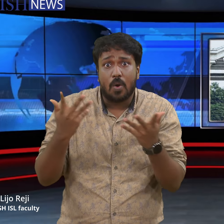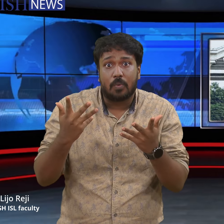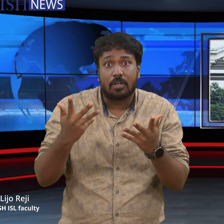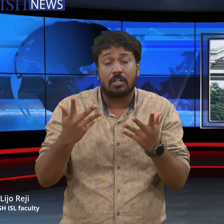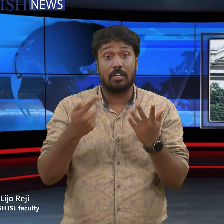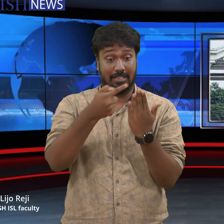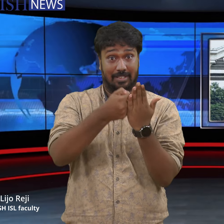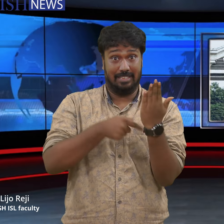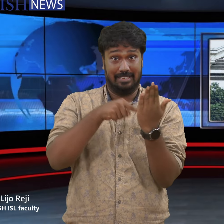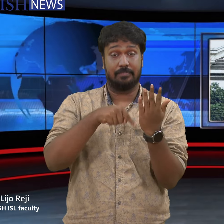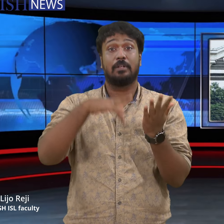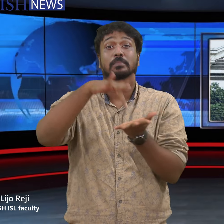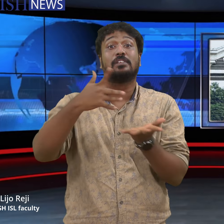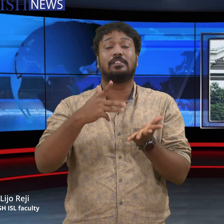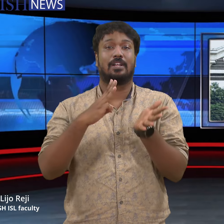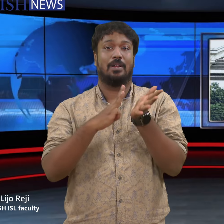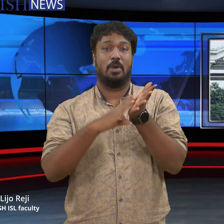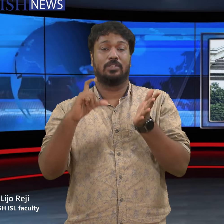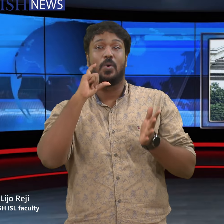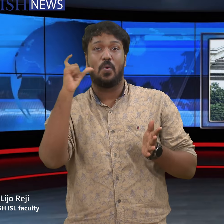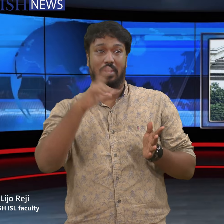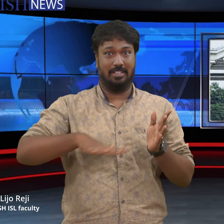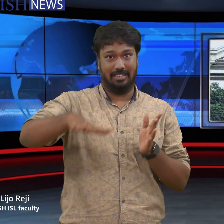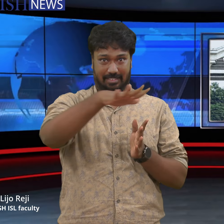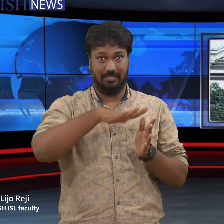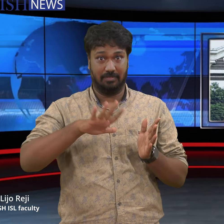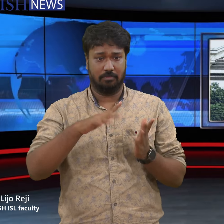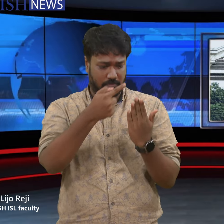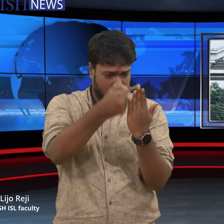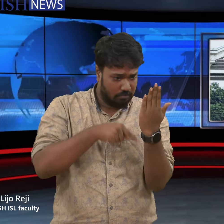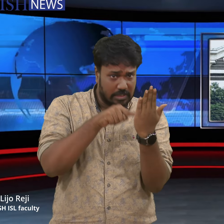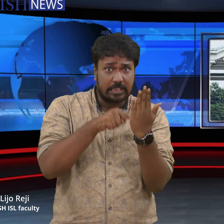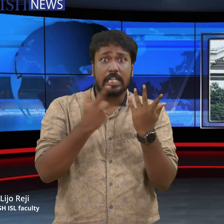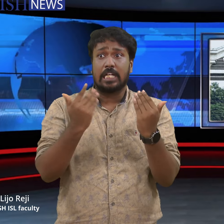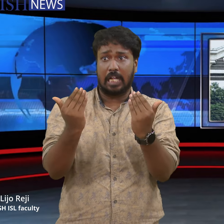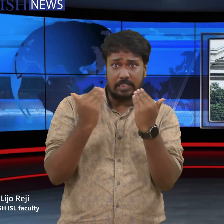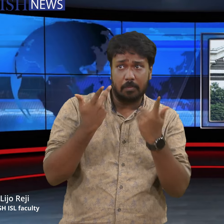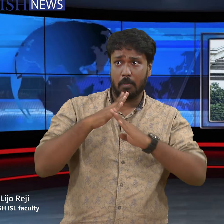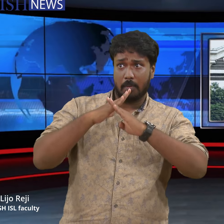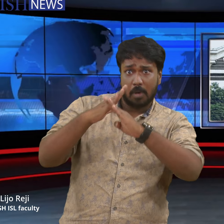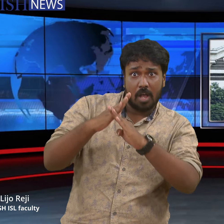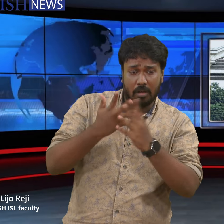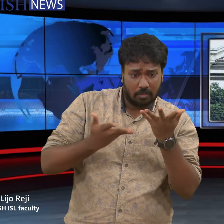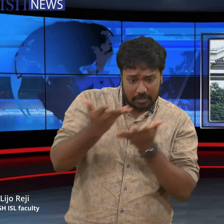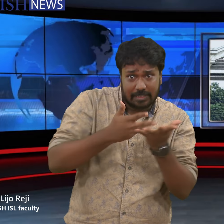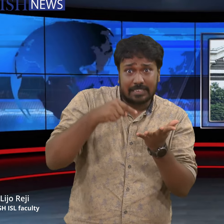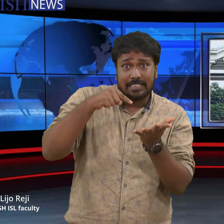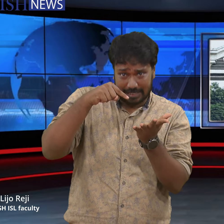and review their security and safety measures. Checklists will be drawn up for all the departments in hospitals as part of